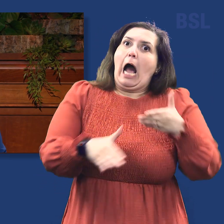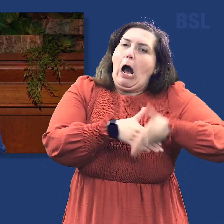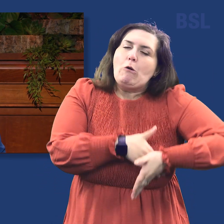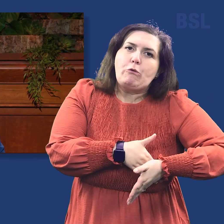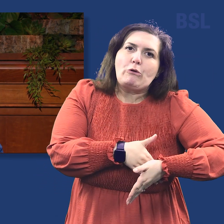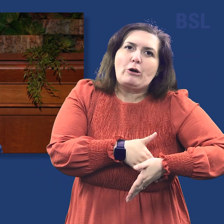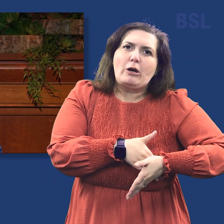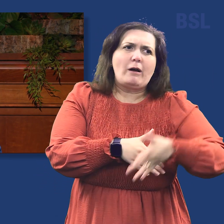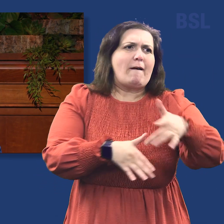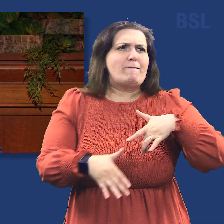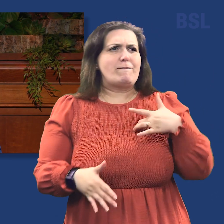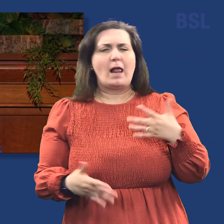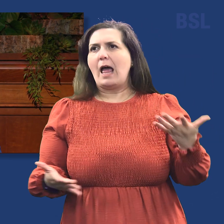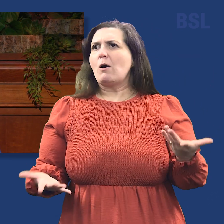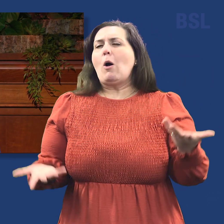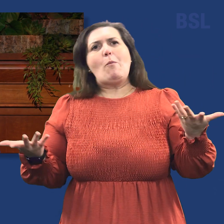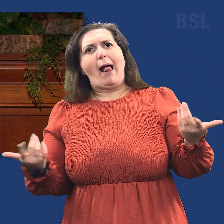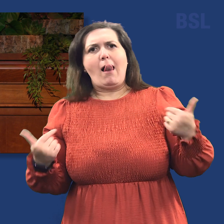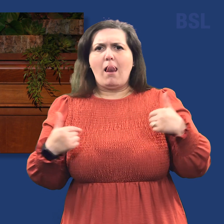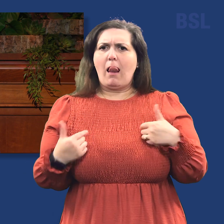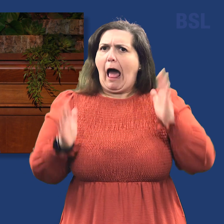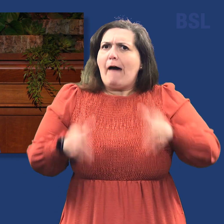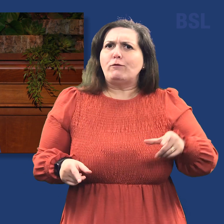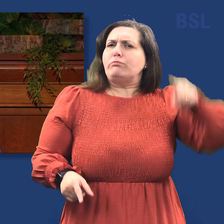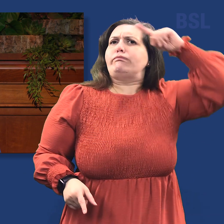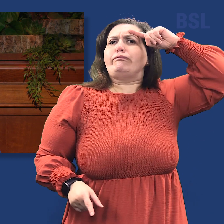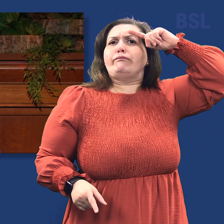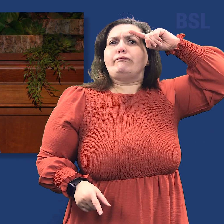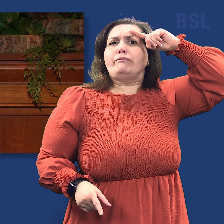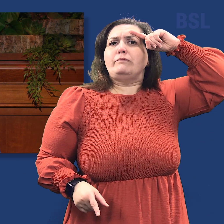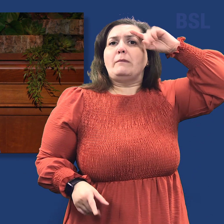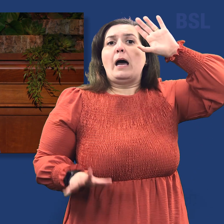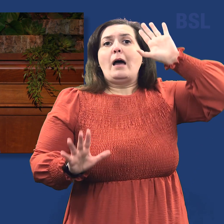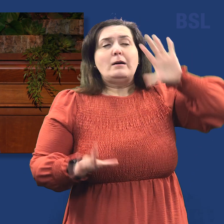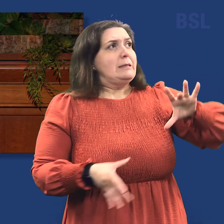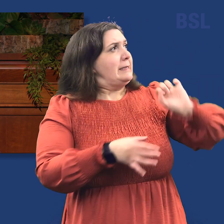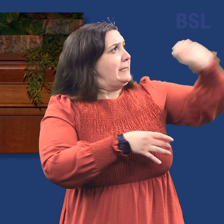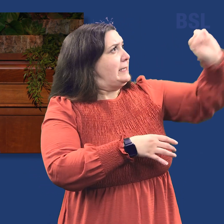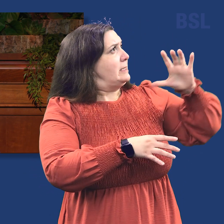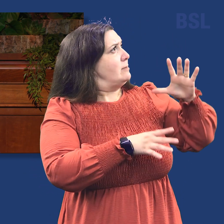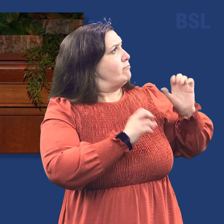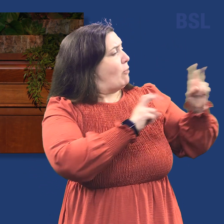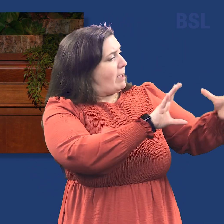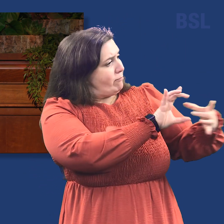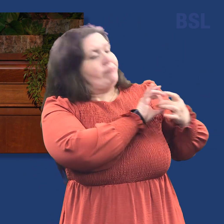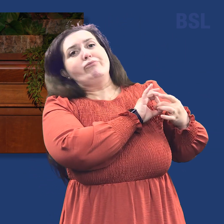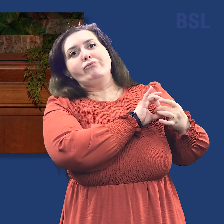We may feel quite justified in our animosity, but yielding to the Lord's way is the only way to